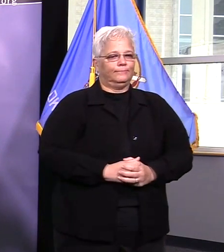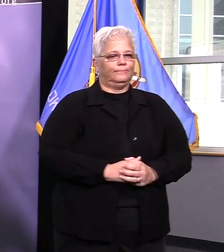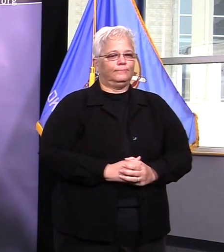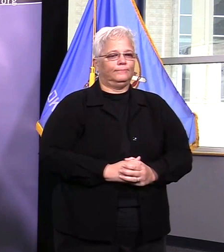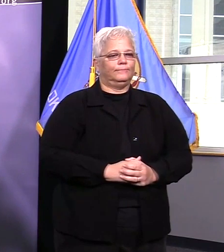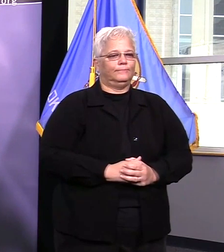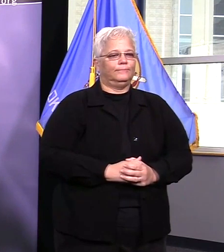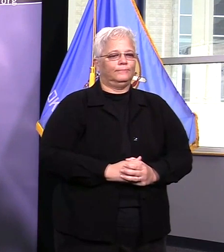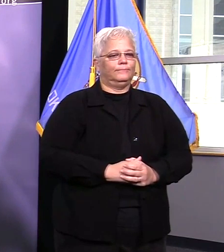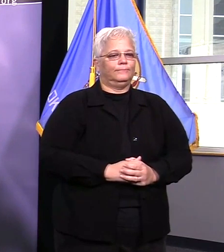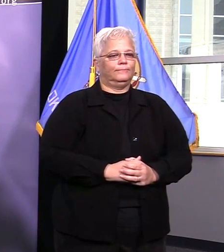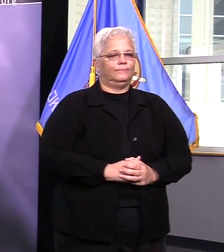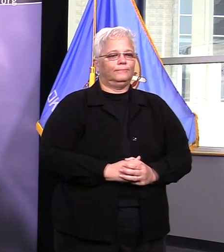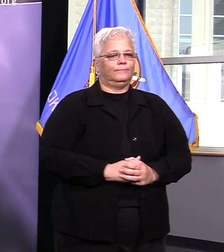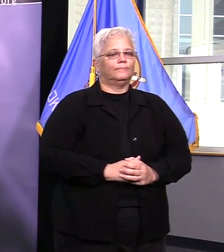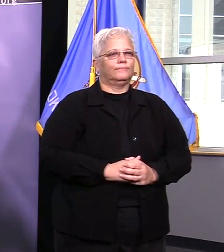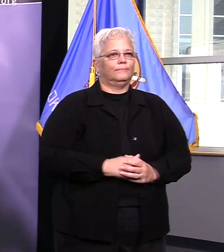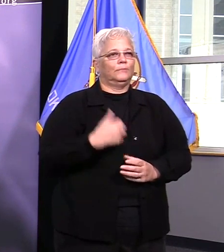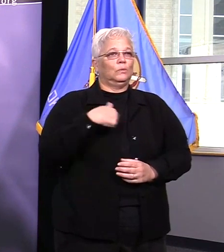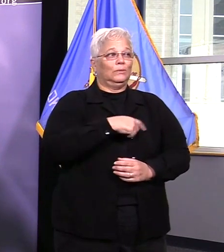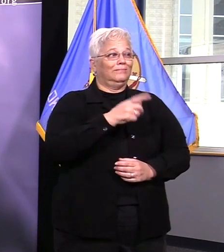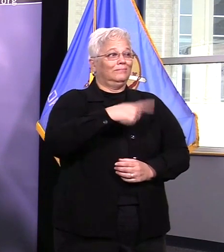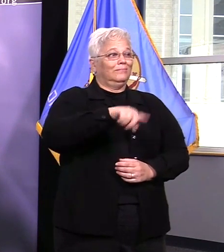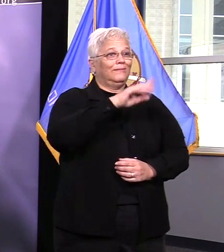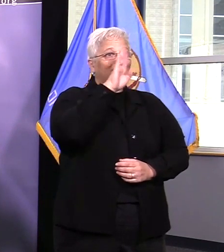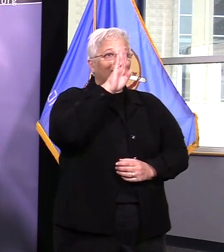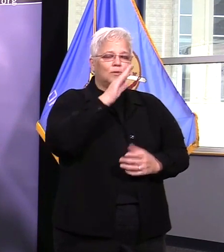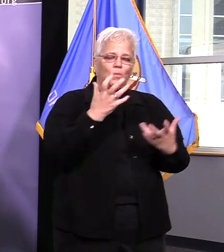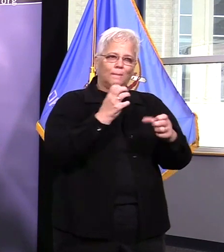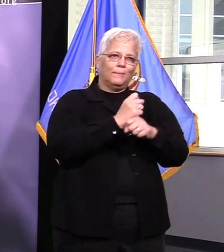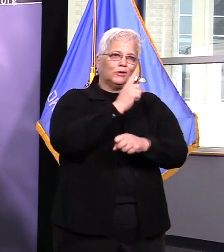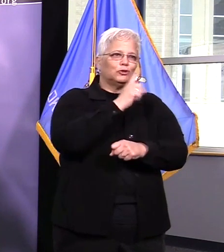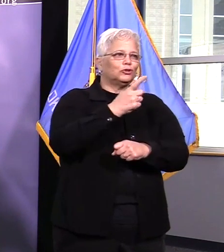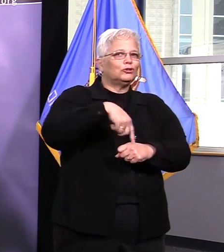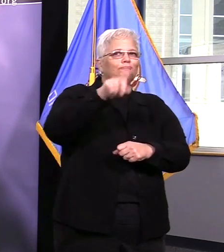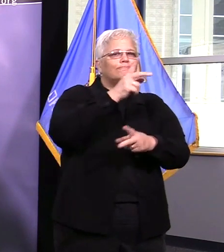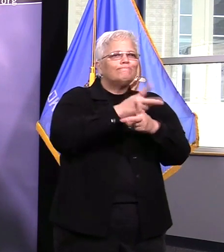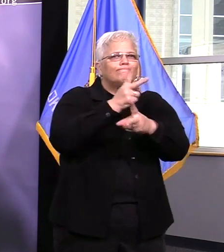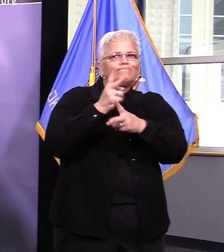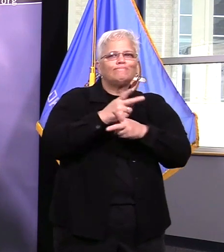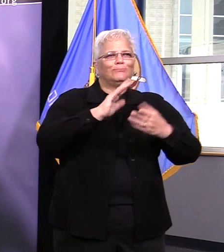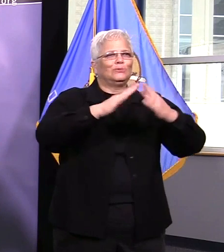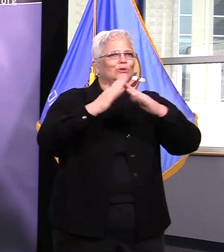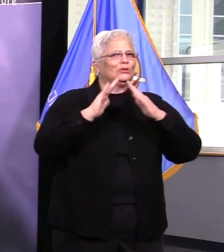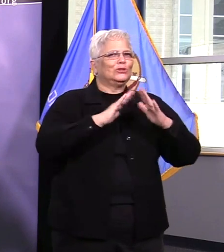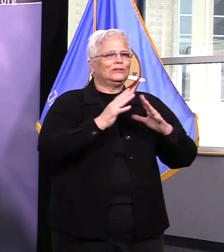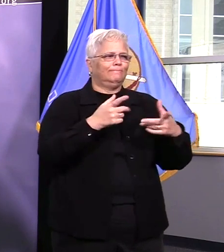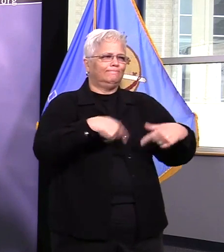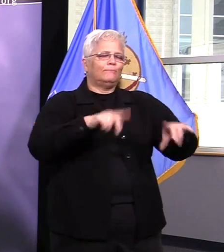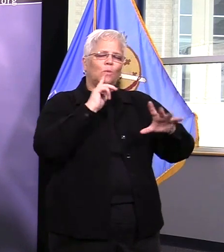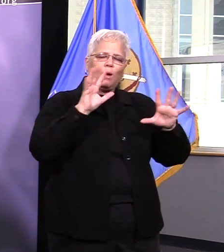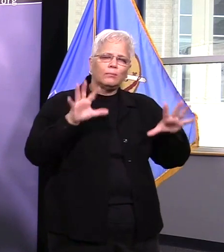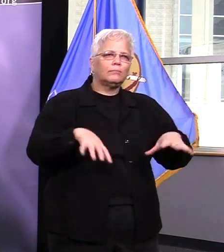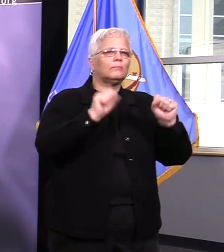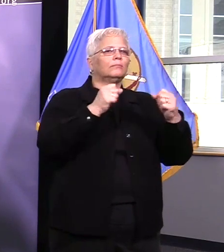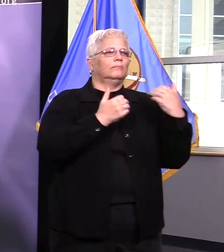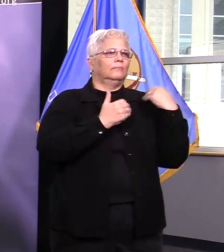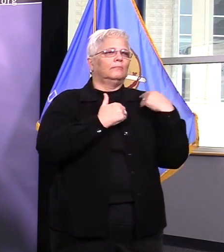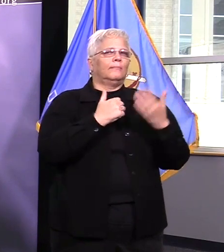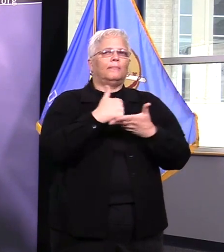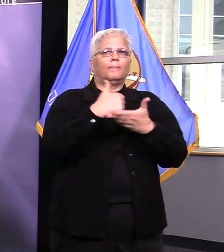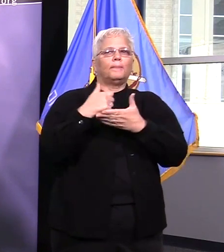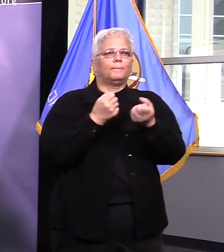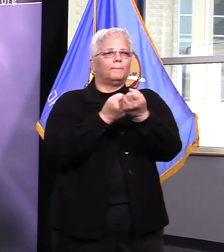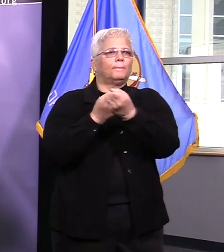to ensure that we take care of the community which is what we do when you look at supply inventory we're doing pretty good whether it's masks gowns gloves